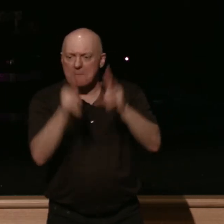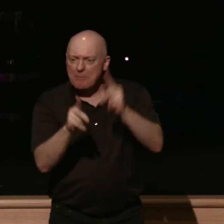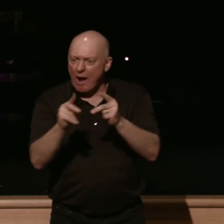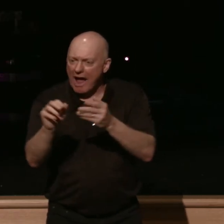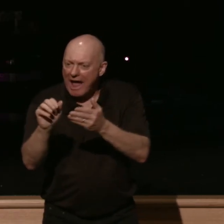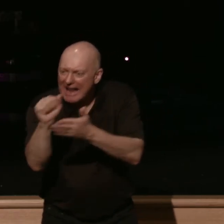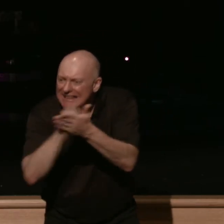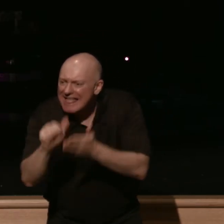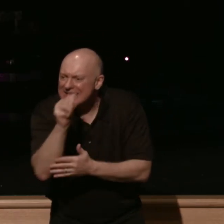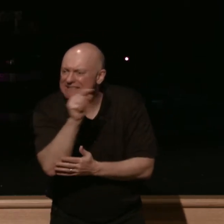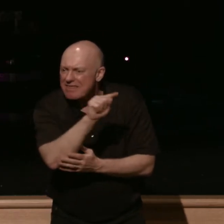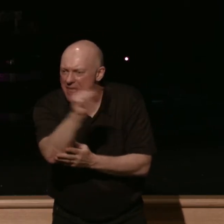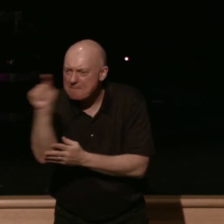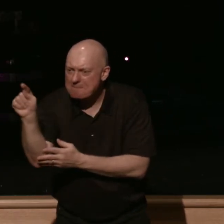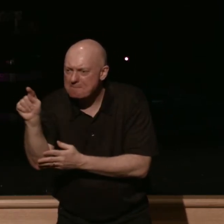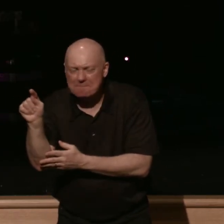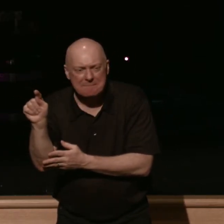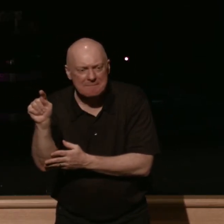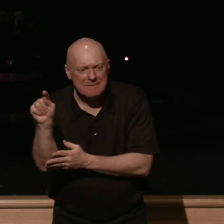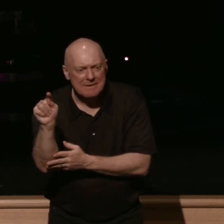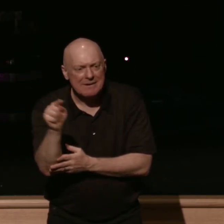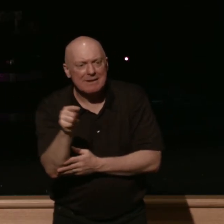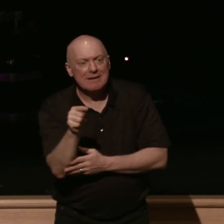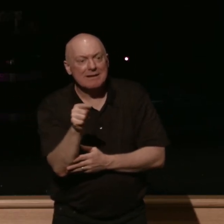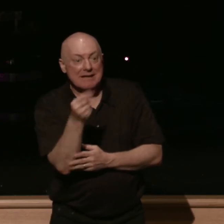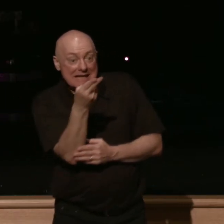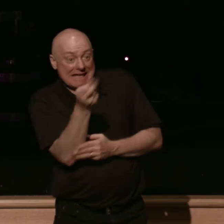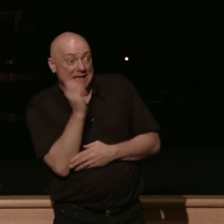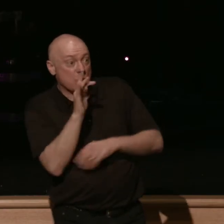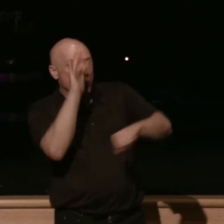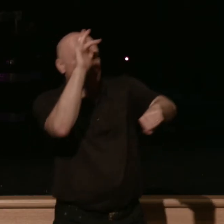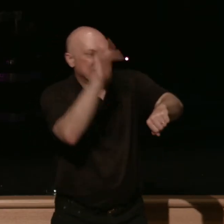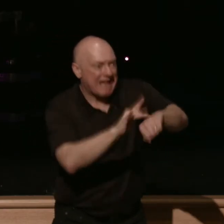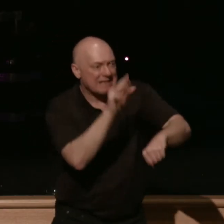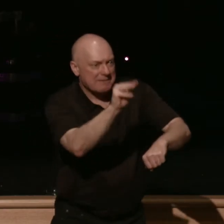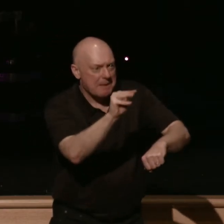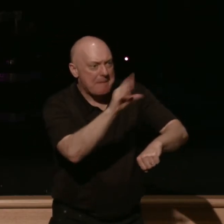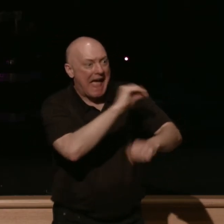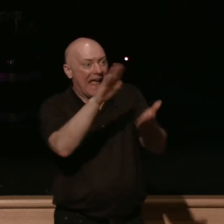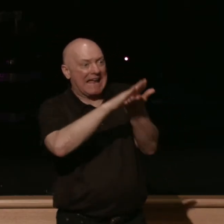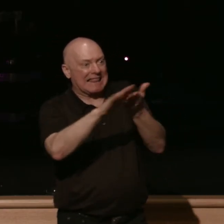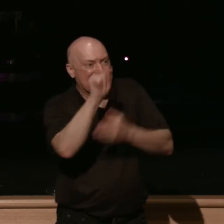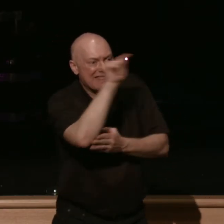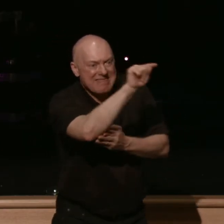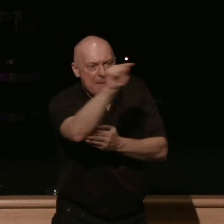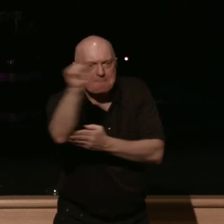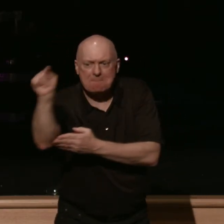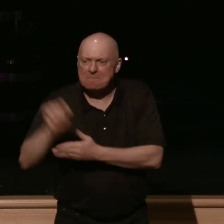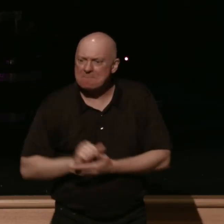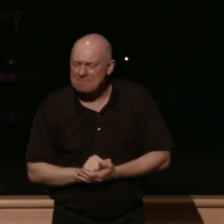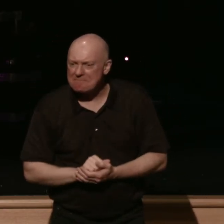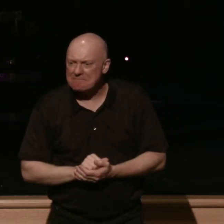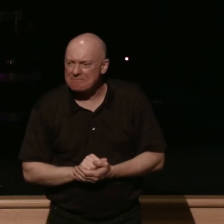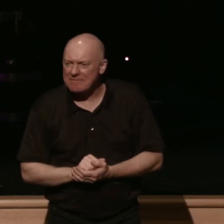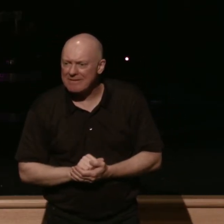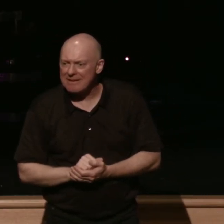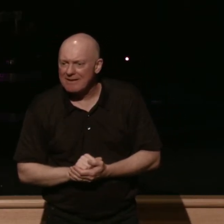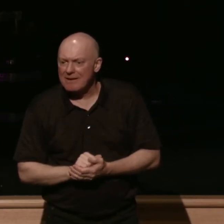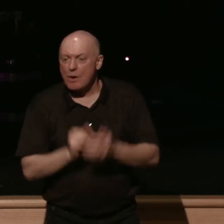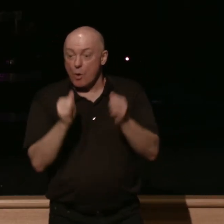he's going to touch them and clean them with his actions he's going